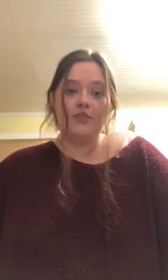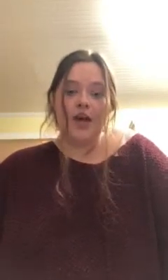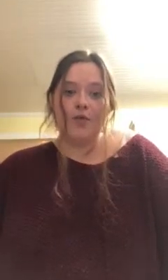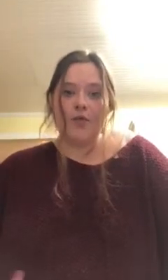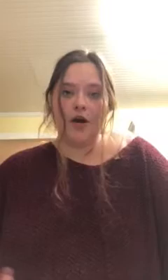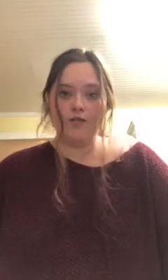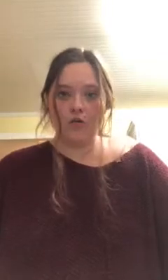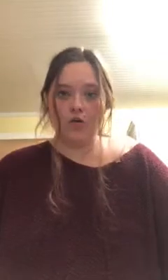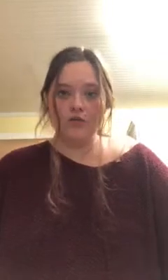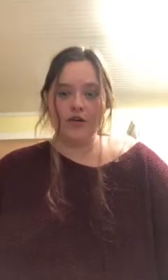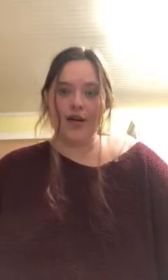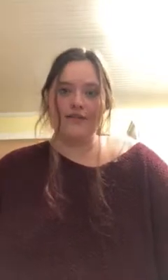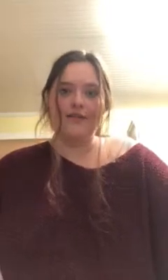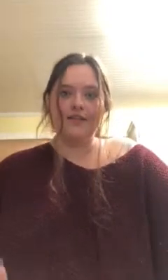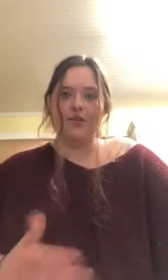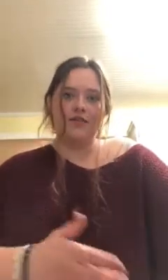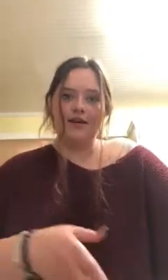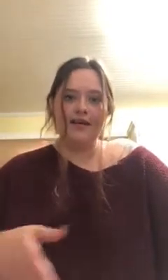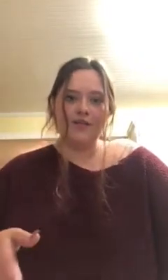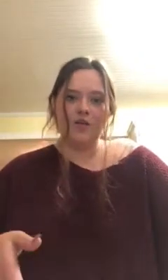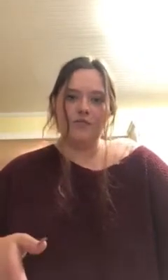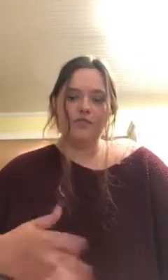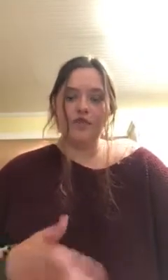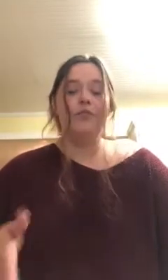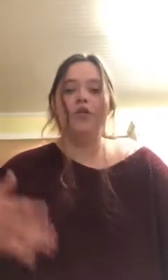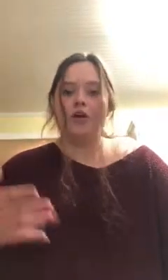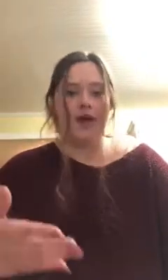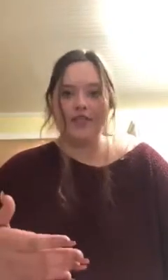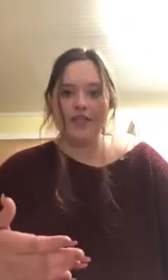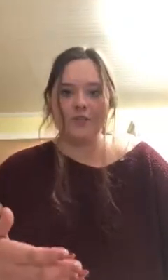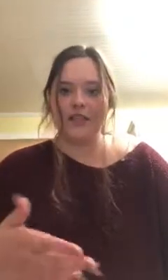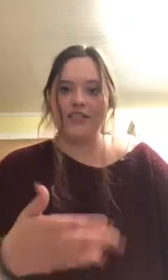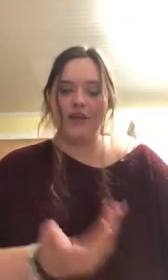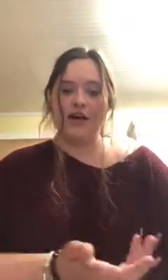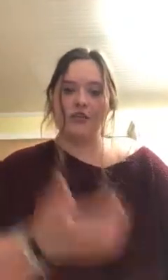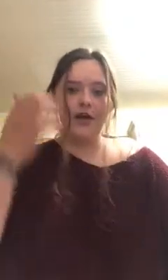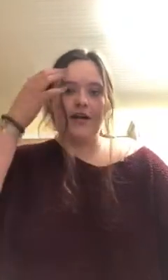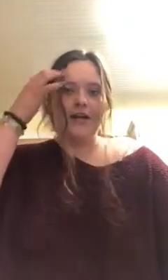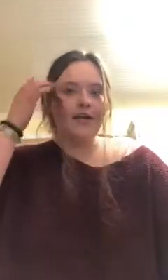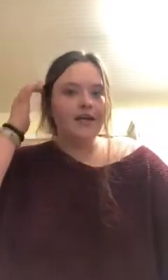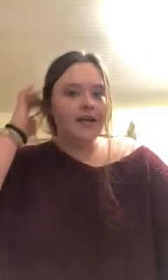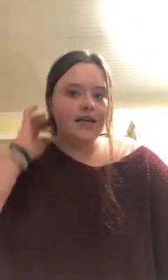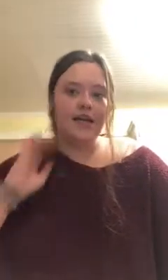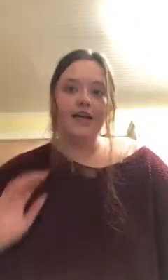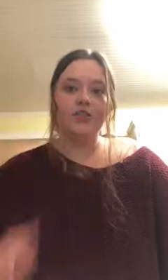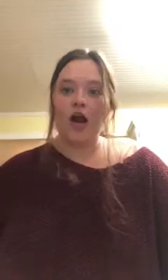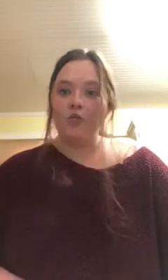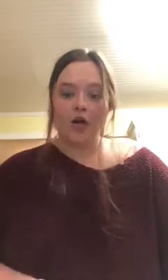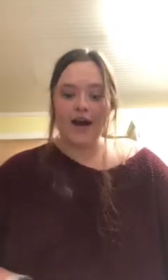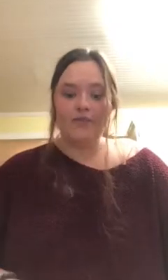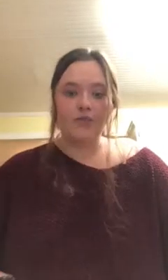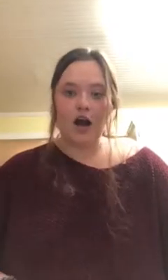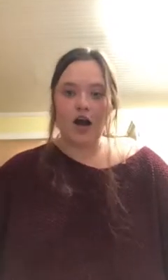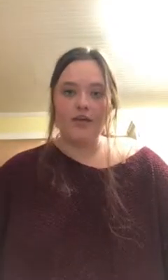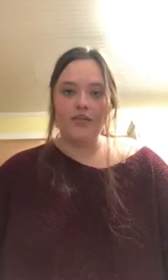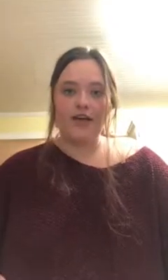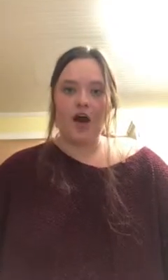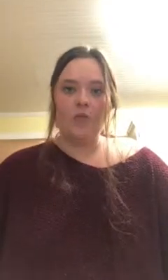to help you pay off the loans okay this is one of the easier simpler methods besides financial aid getting a job right after college can help